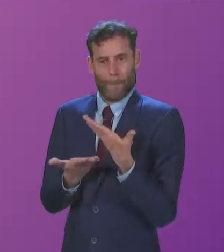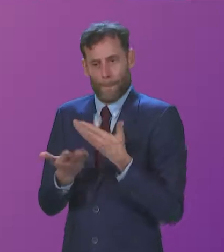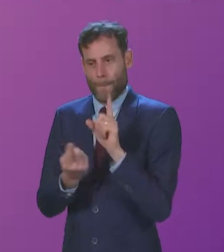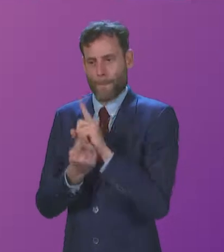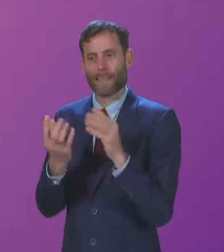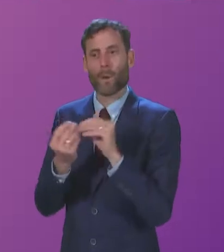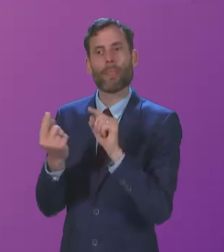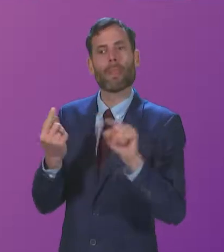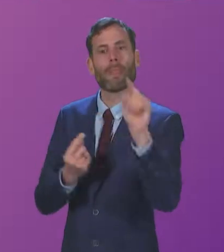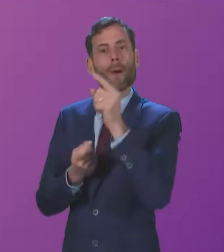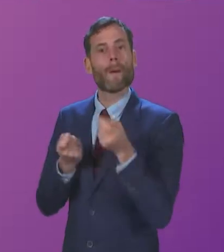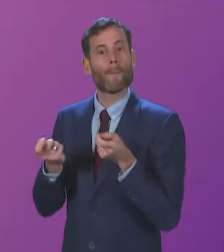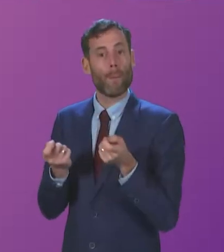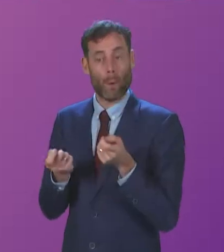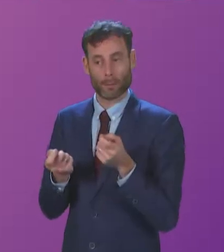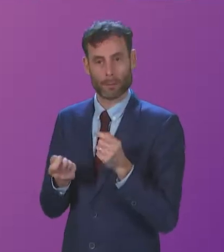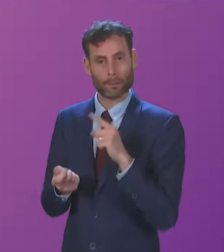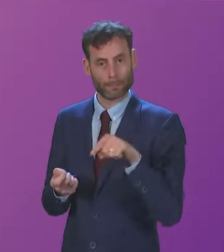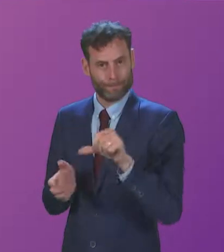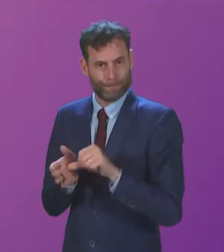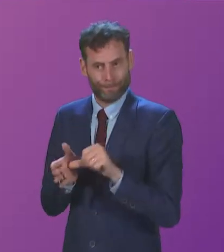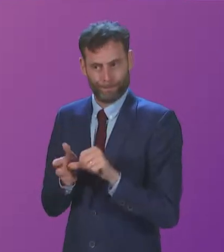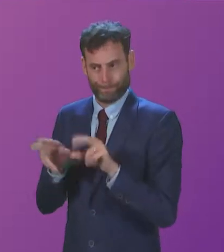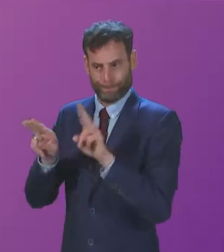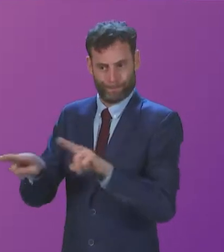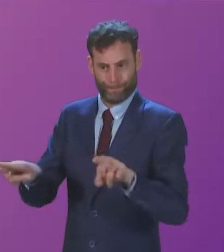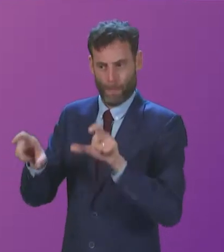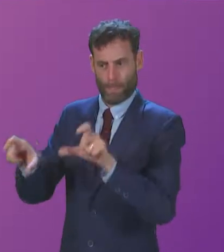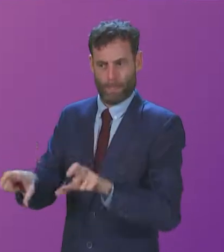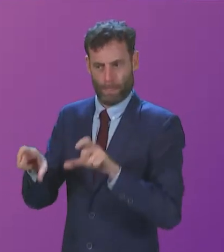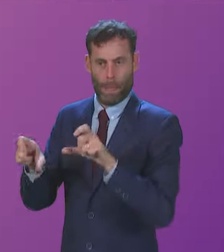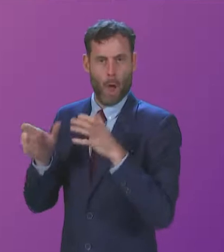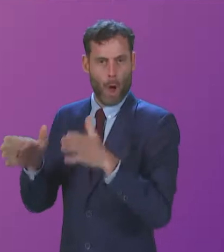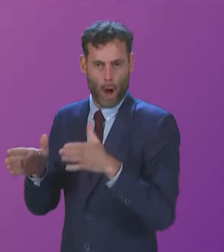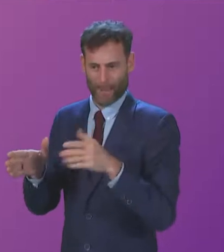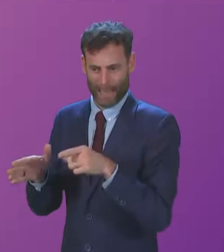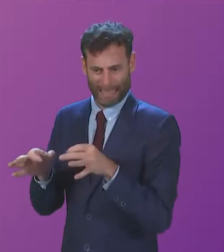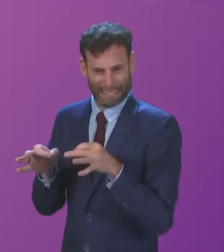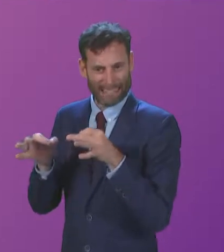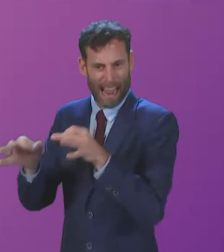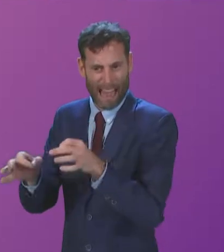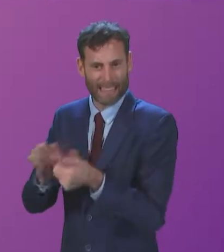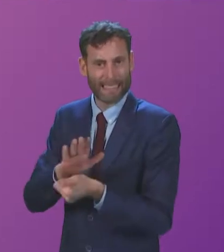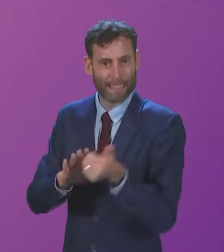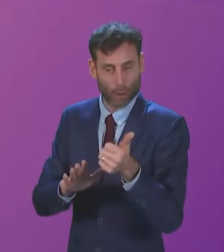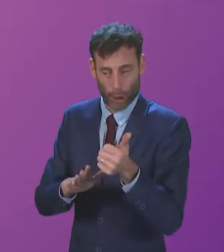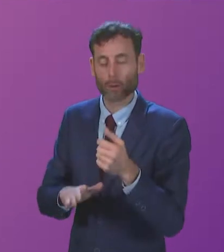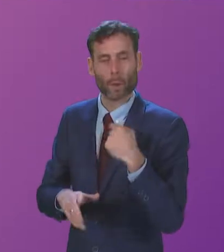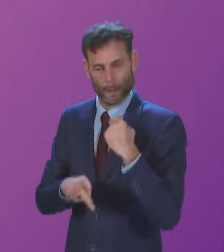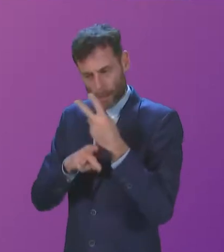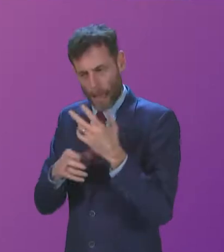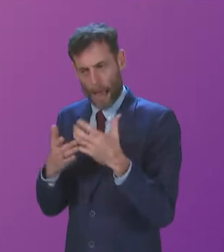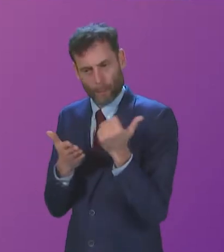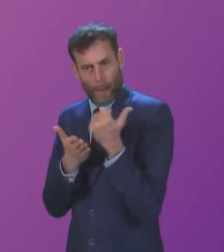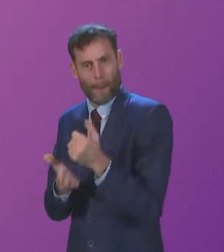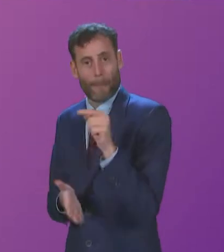promise them that practical action is what I hope is making a difference. And it's maybe why, although figures are nowhere near where we would like them to be, it's maybe